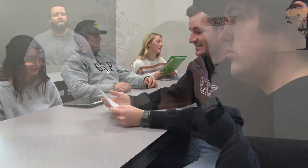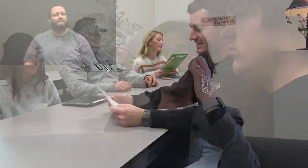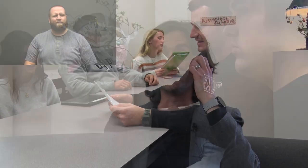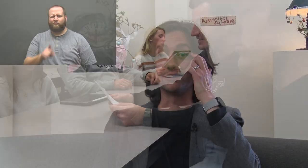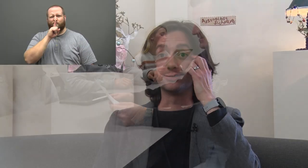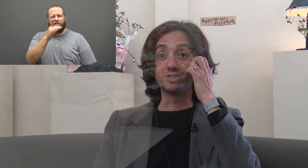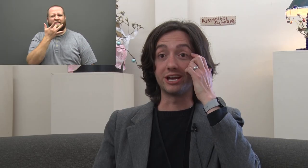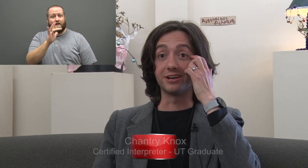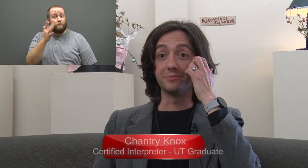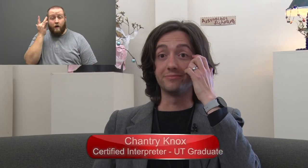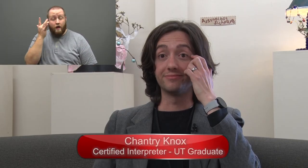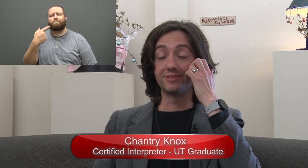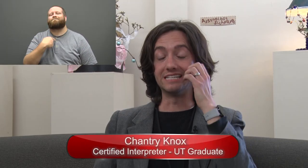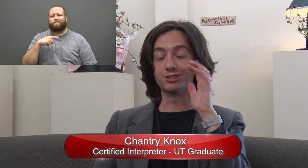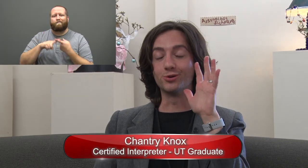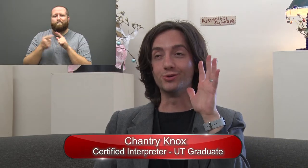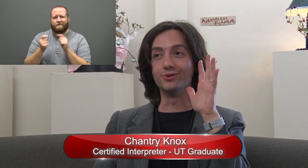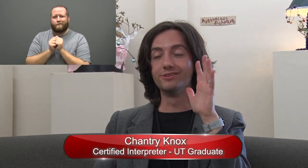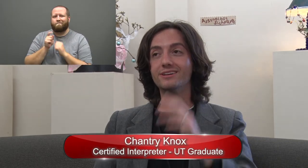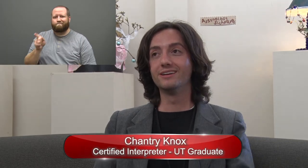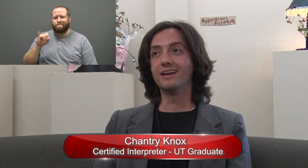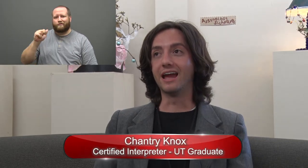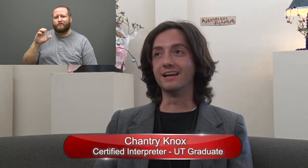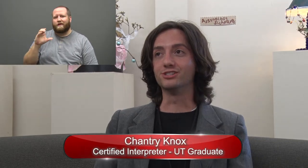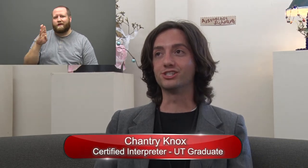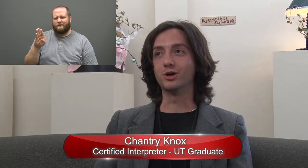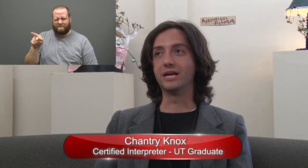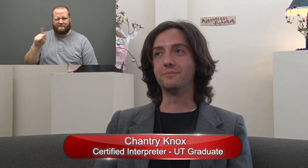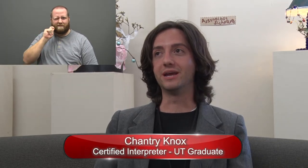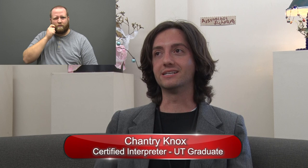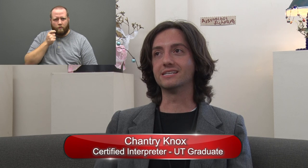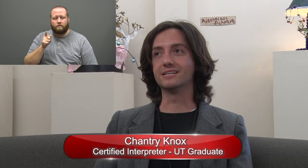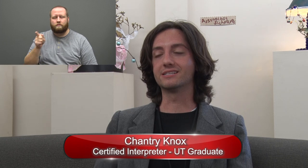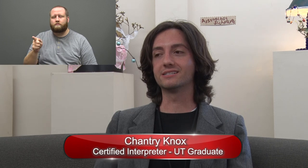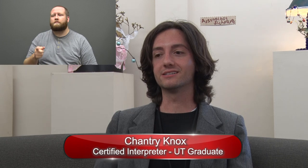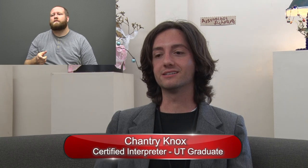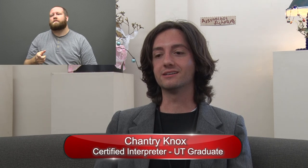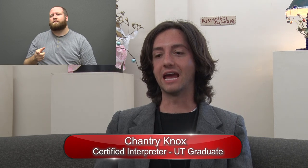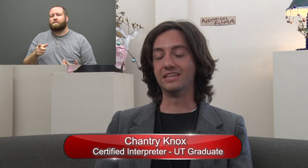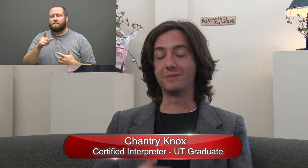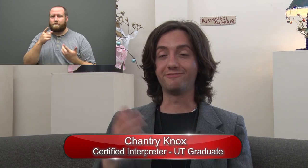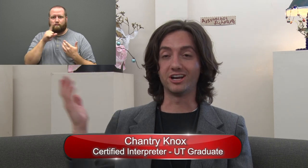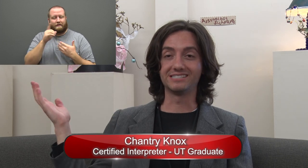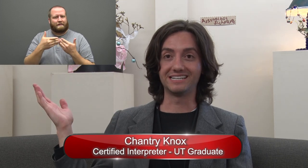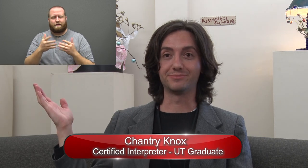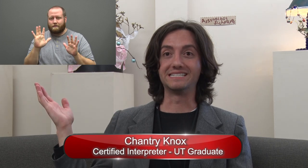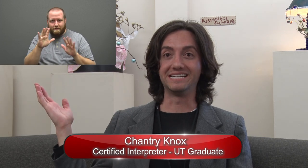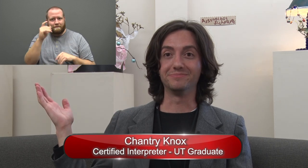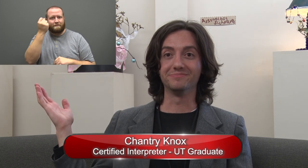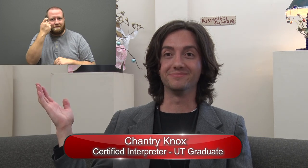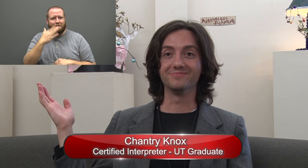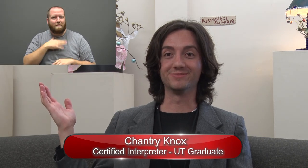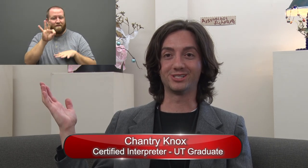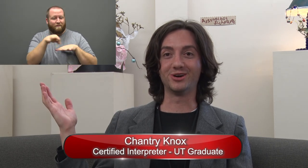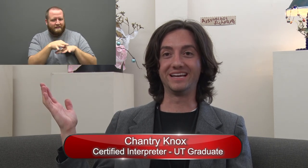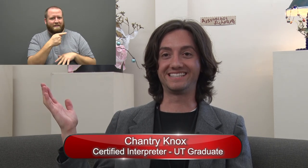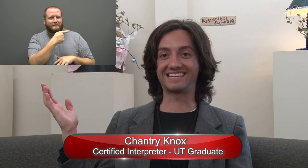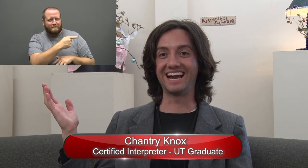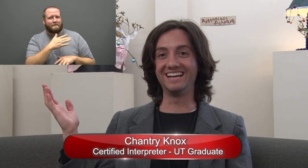because I'm friends with Jacob. He's so cool. And so it makes it, and then my fiance is my team, so it's kind